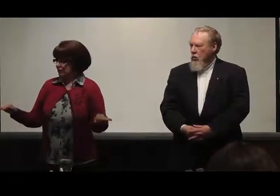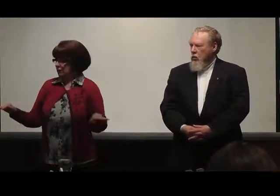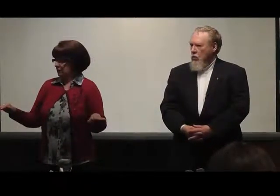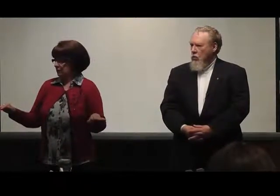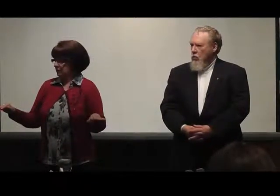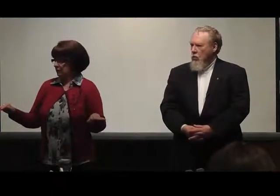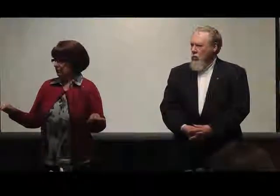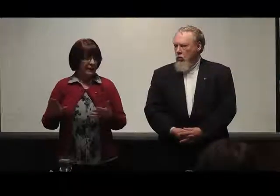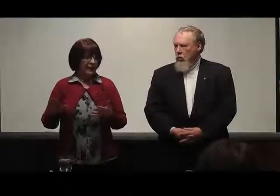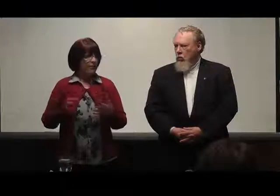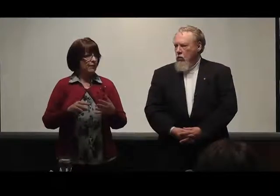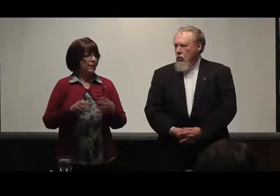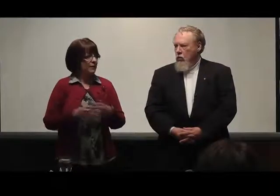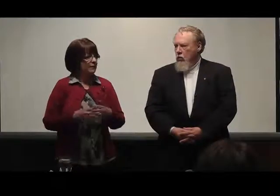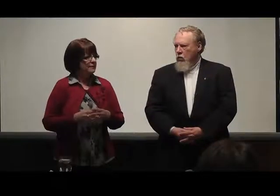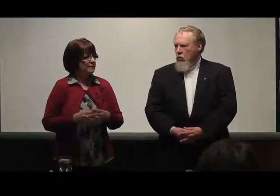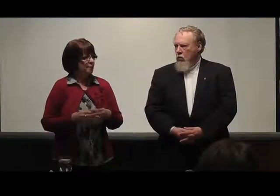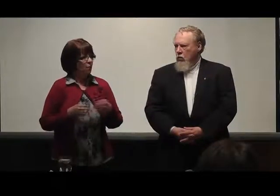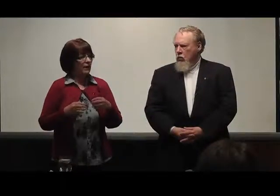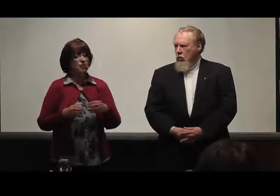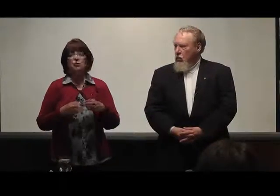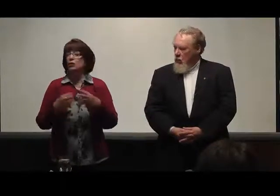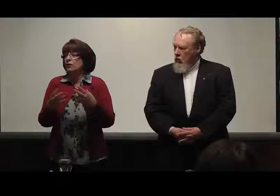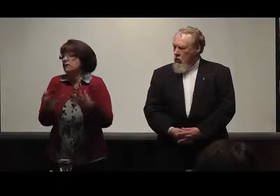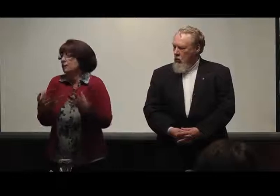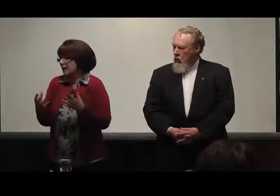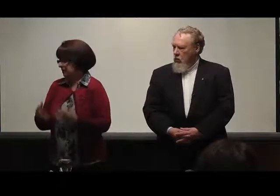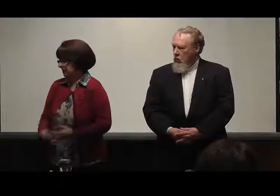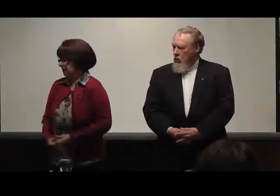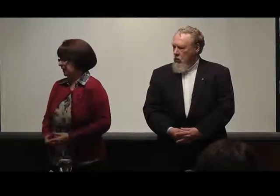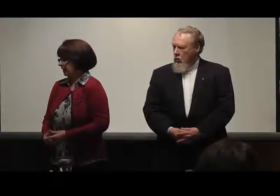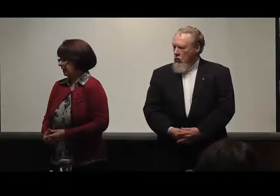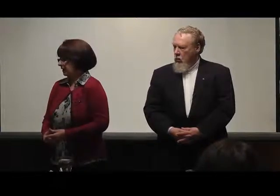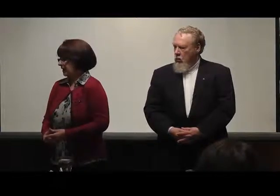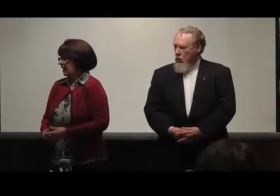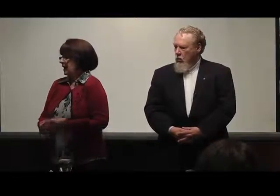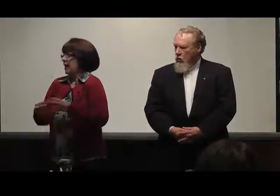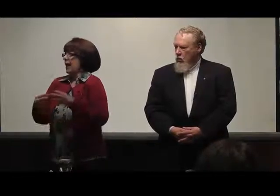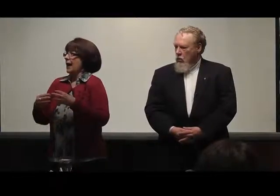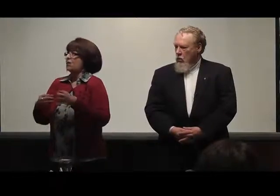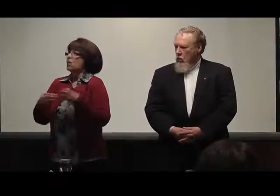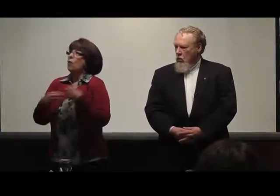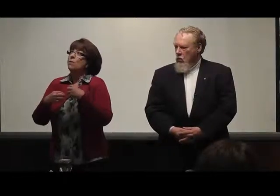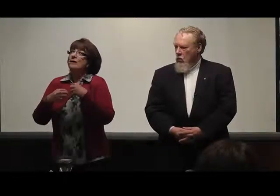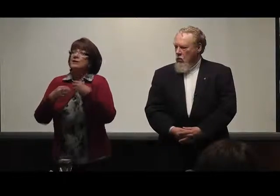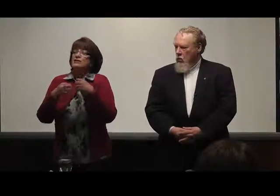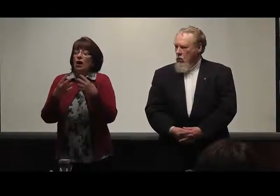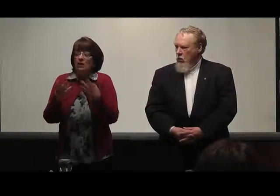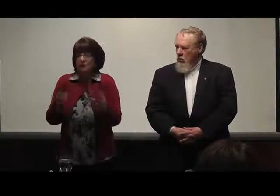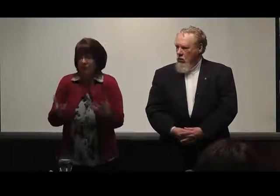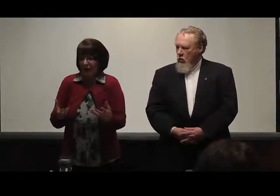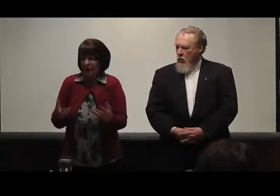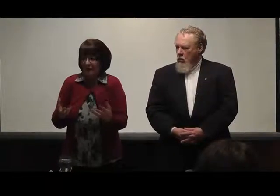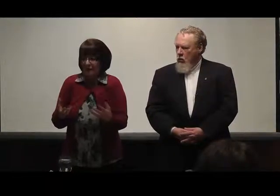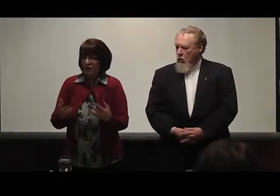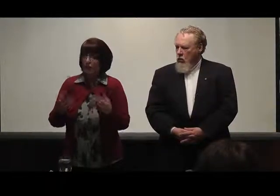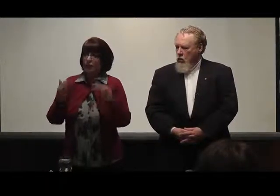discussion. And the thing is that when you learn about something and nobody talks about it, your